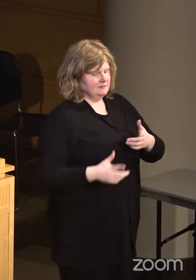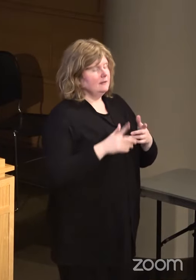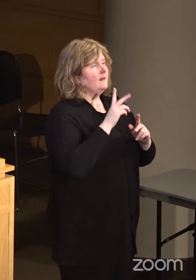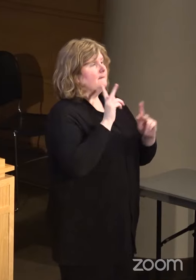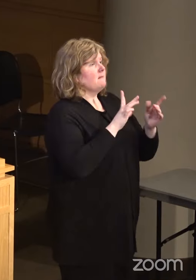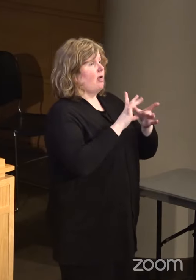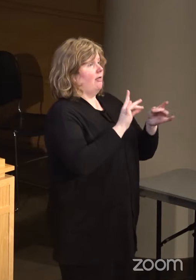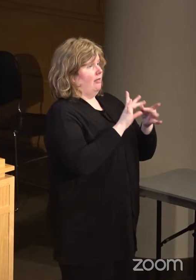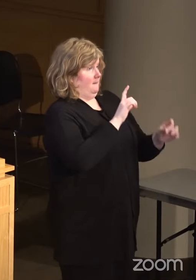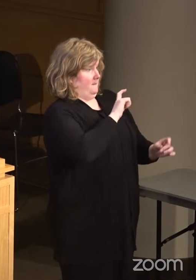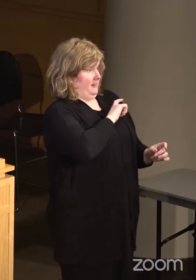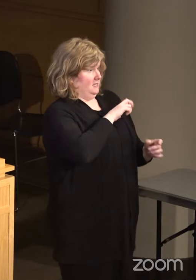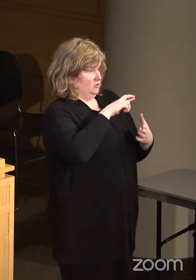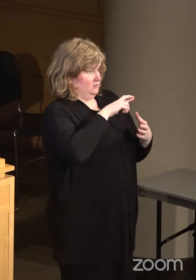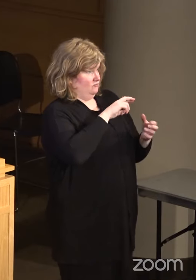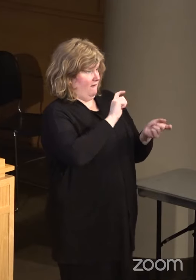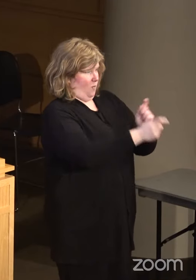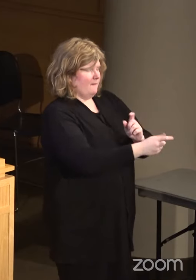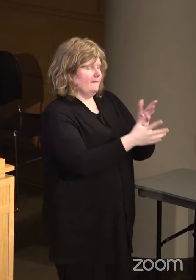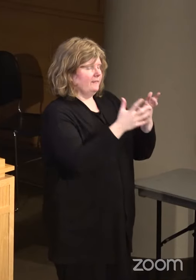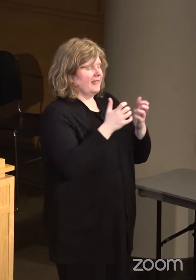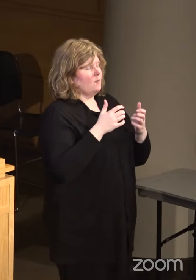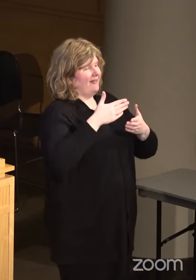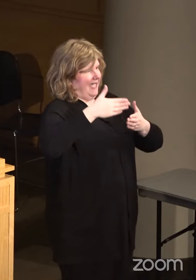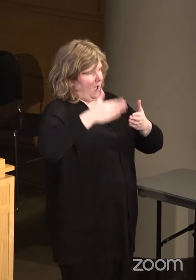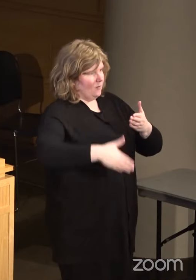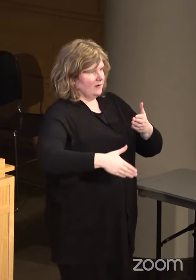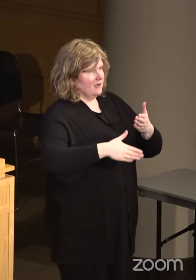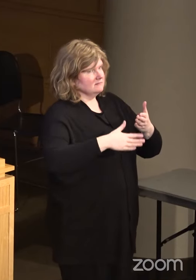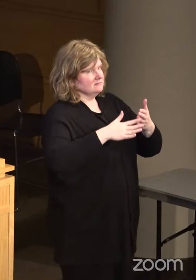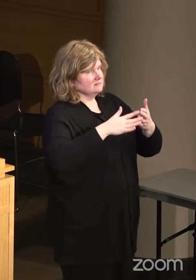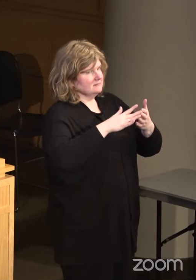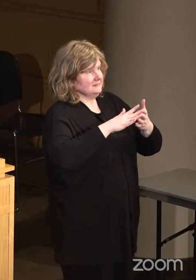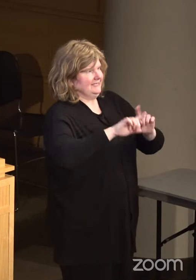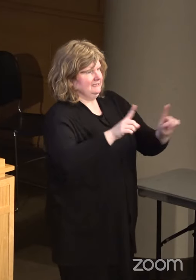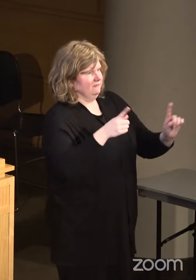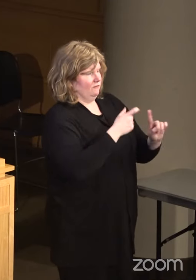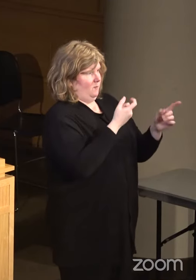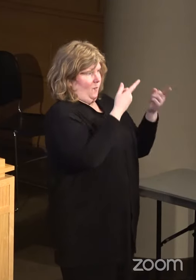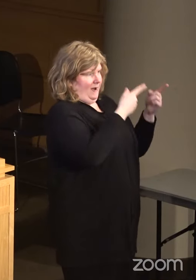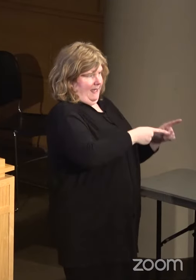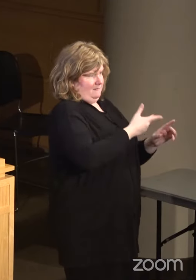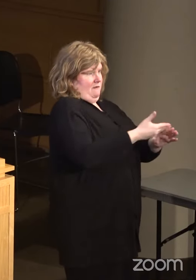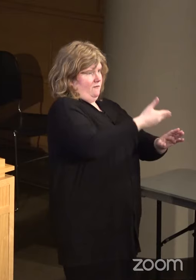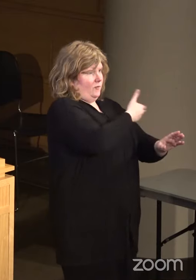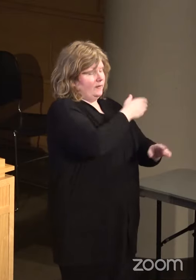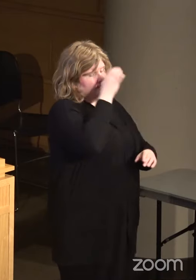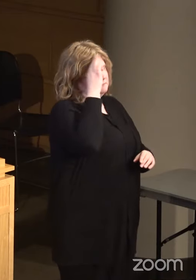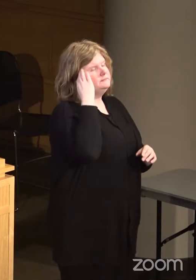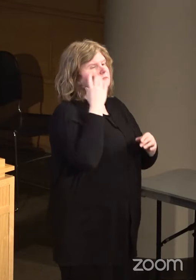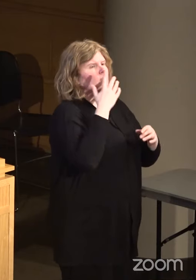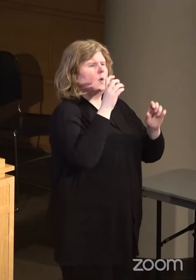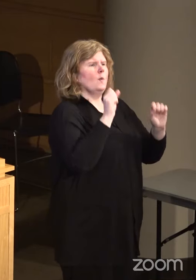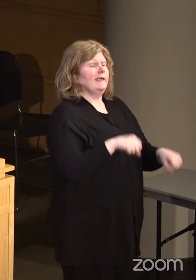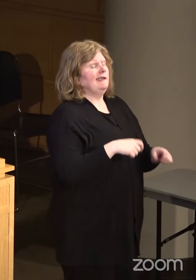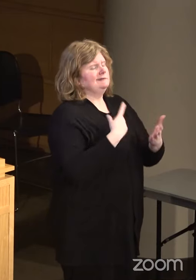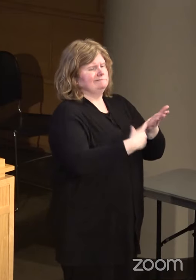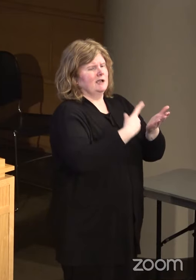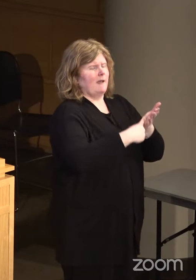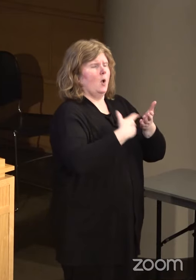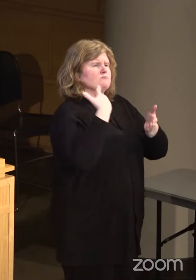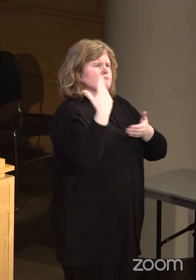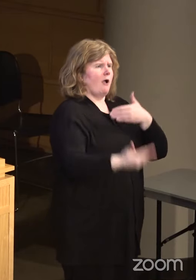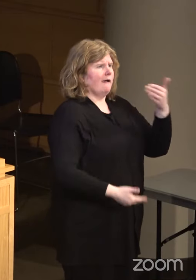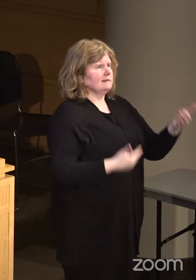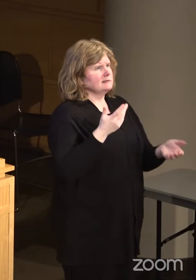they actually want outcomes to be distinctly different than the ones that are occurring at the time. So, we can talk about process, we